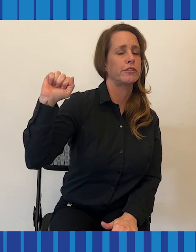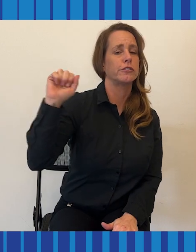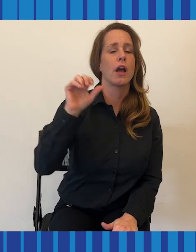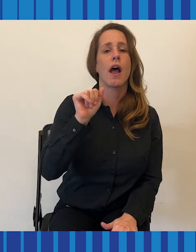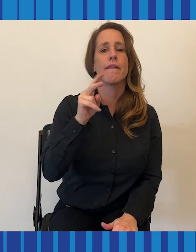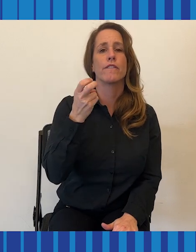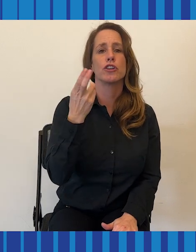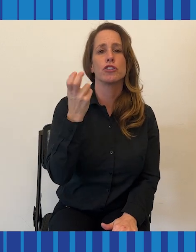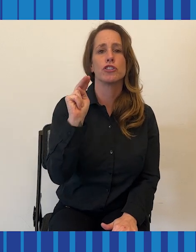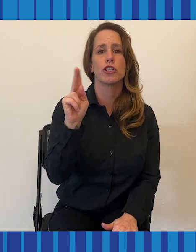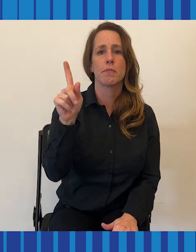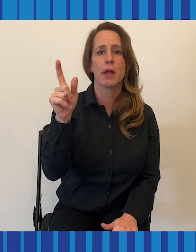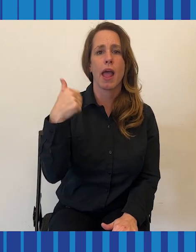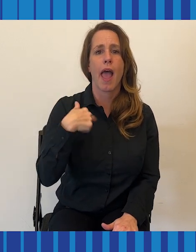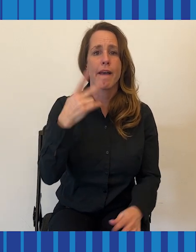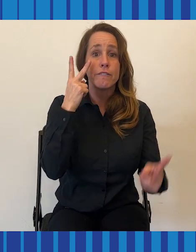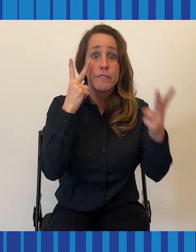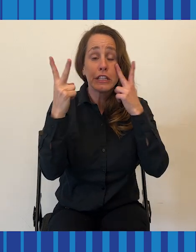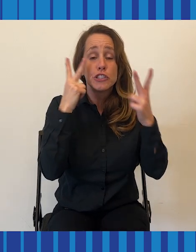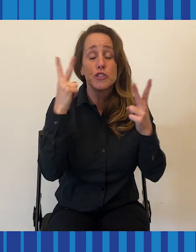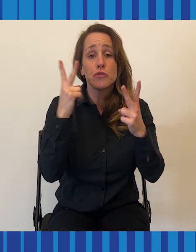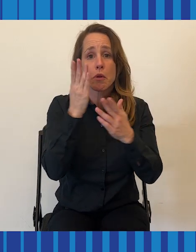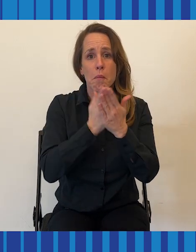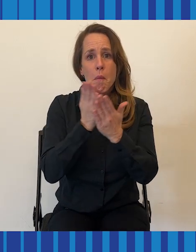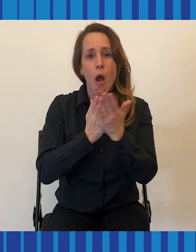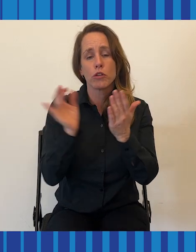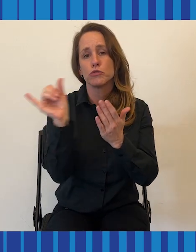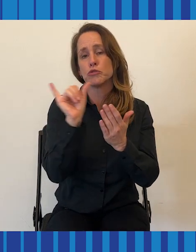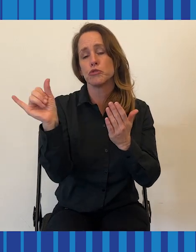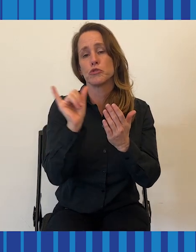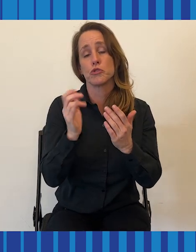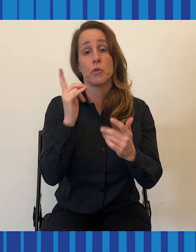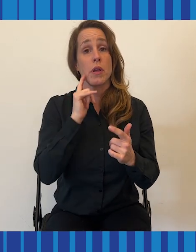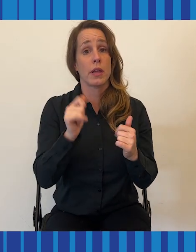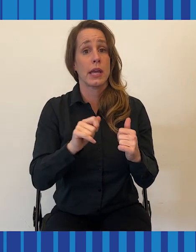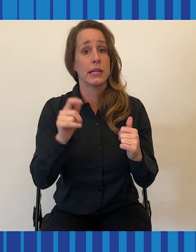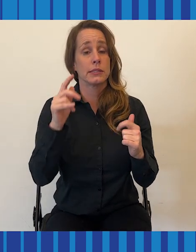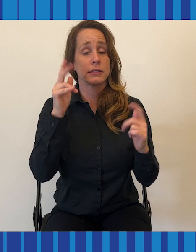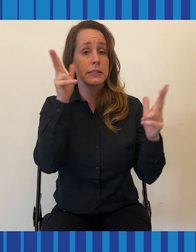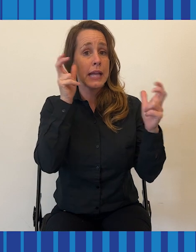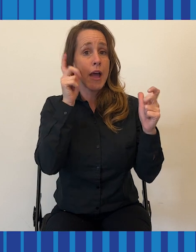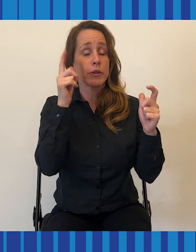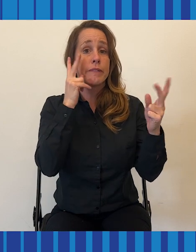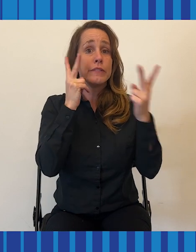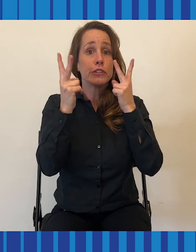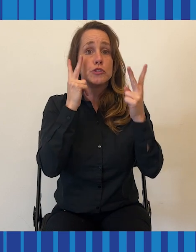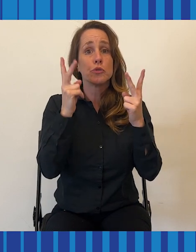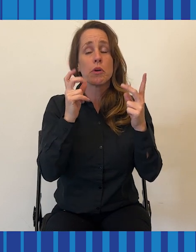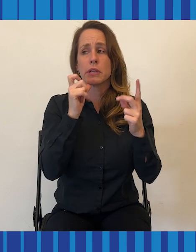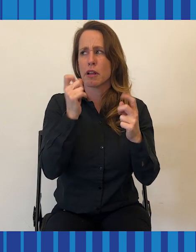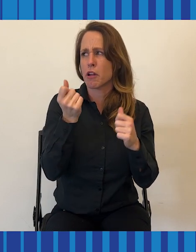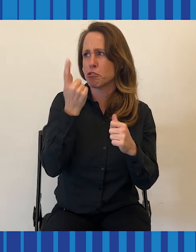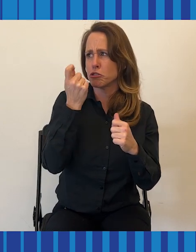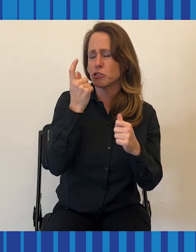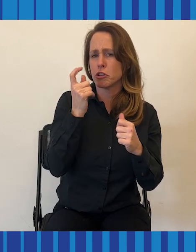frequently has visual elements. It is a legitimate disorder that is often misunderstood and misinterpreted.